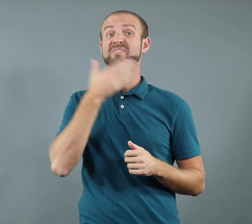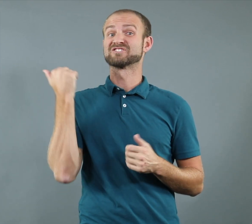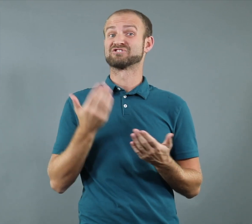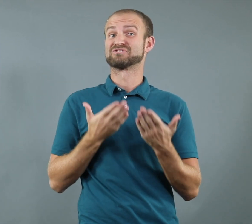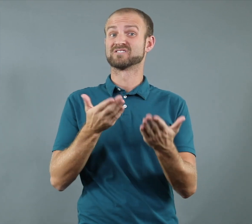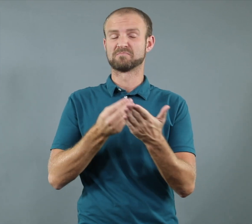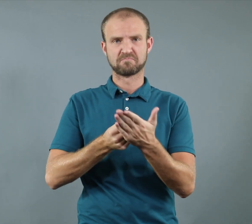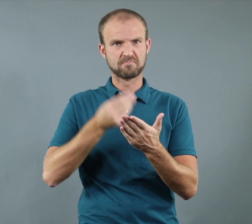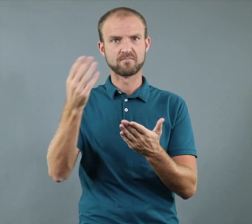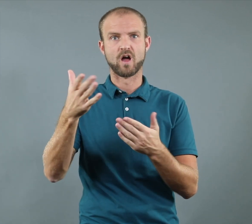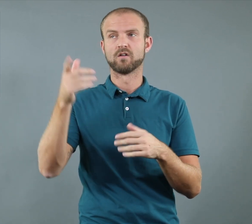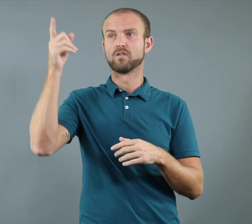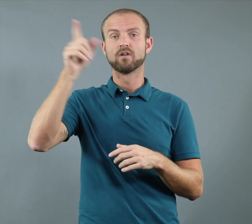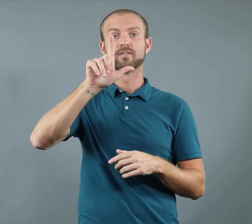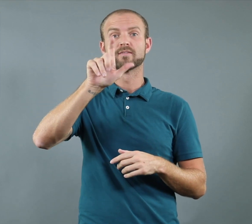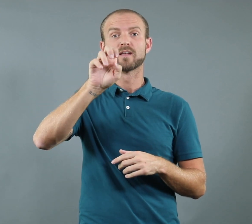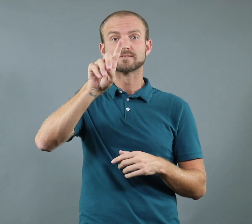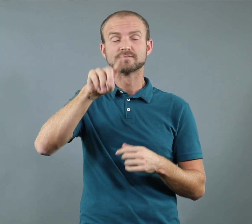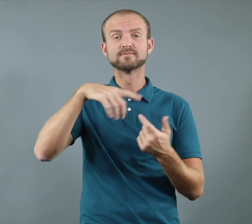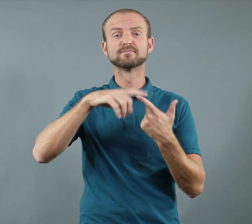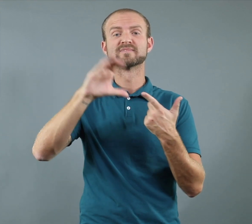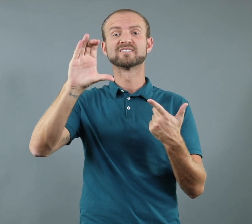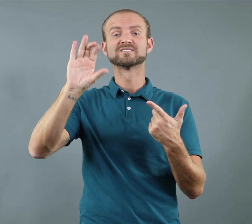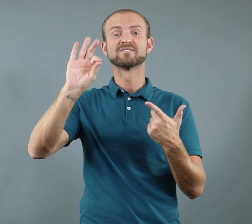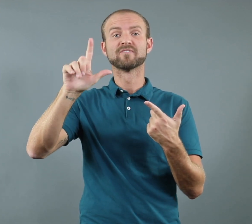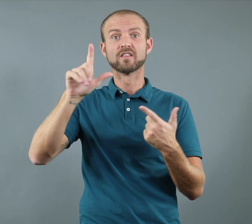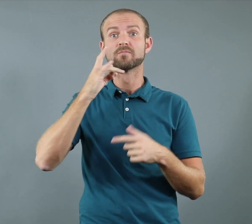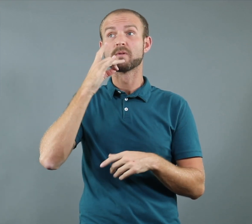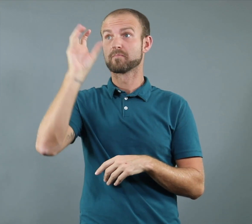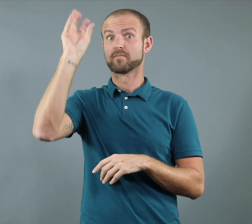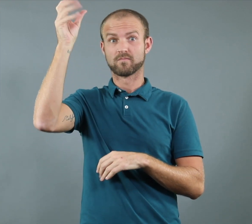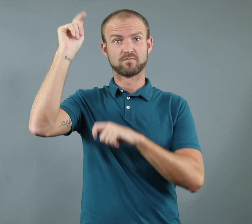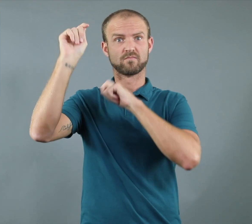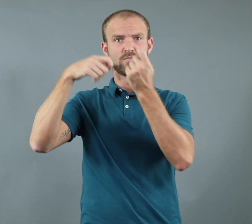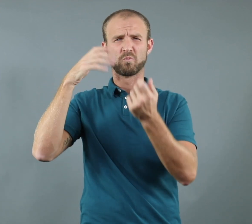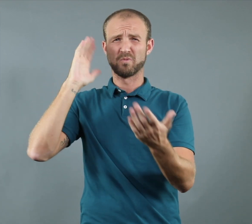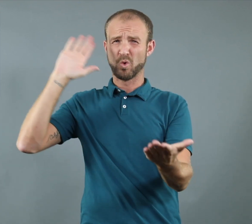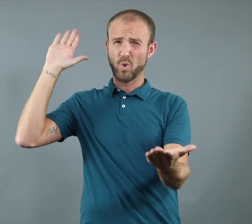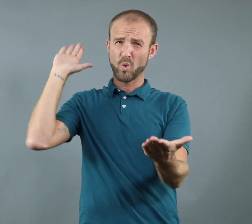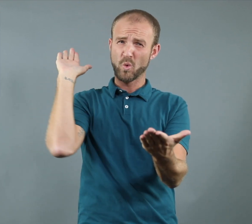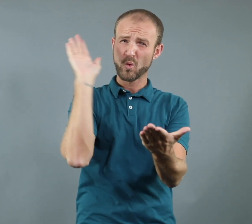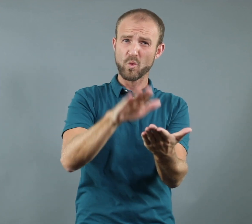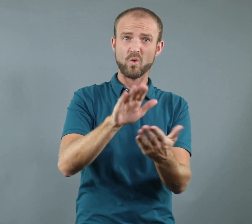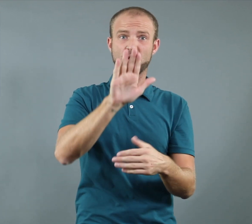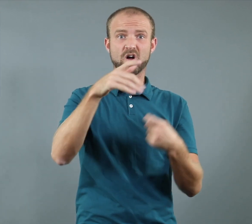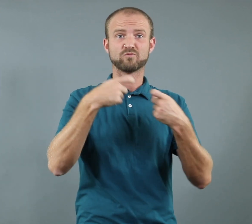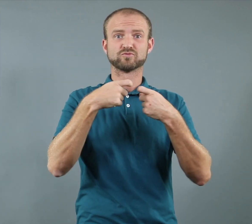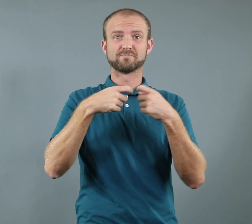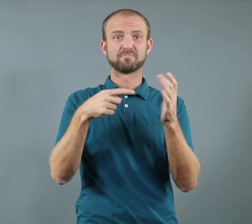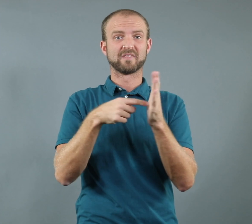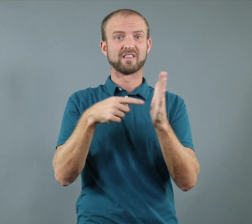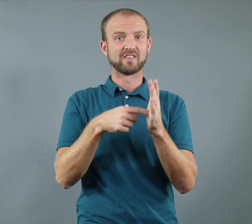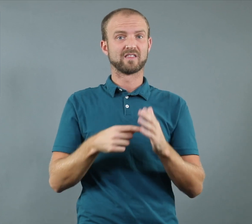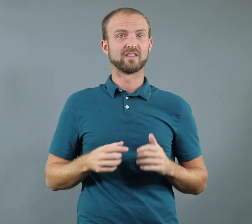replace those incandescent light bulbs with either LED or CFL light bulbs. Once you do that, your electricity bill will decrease.